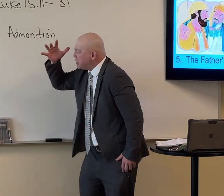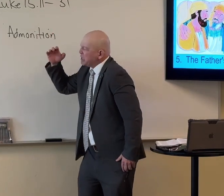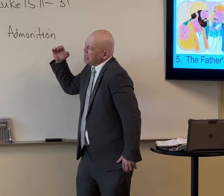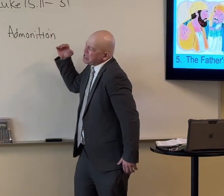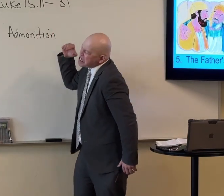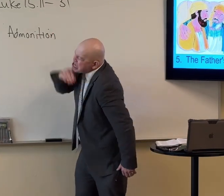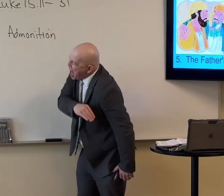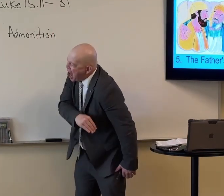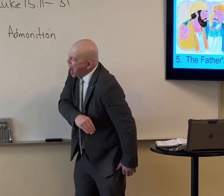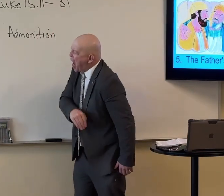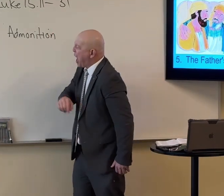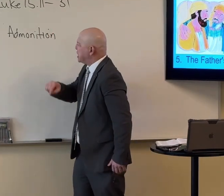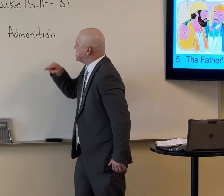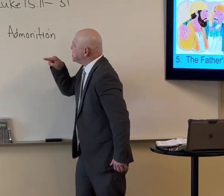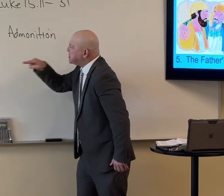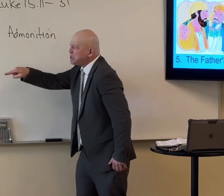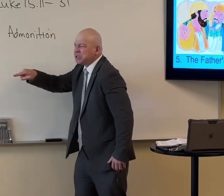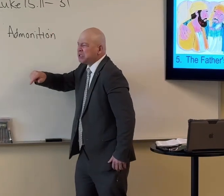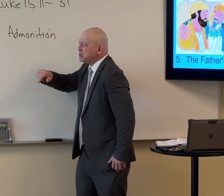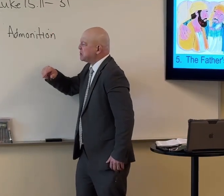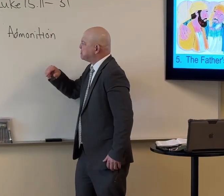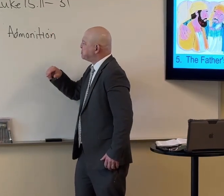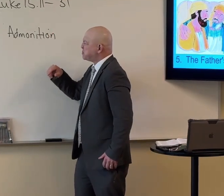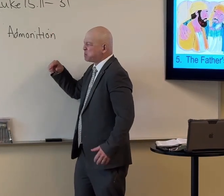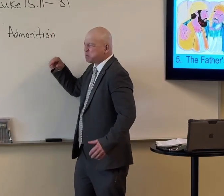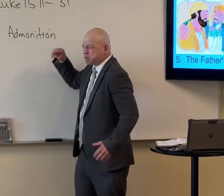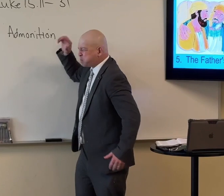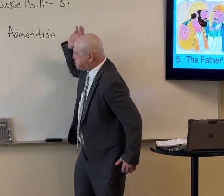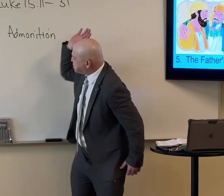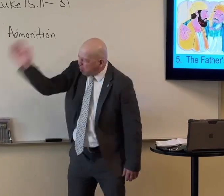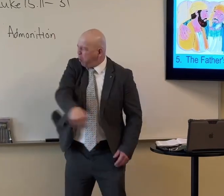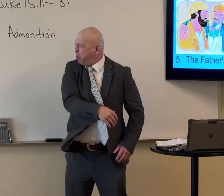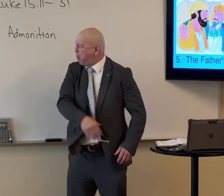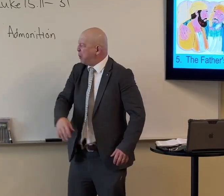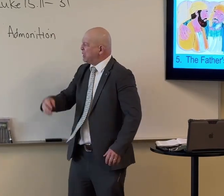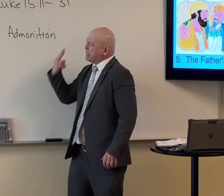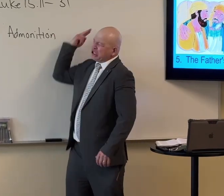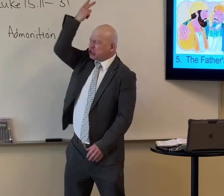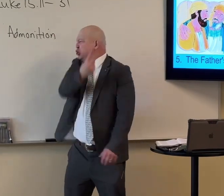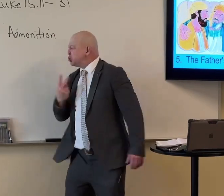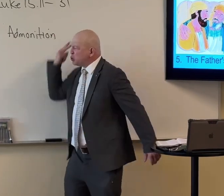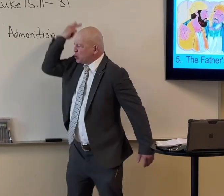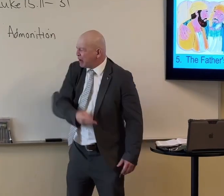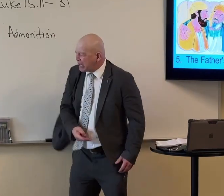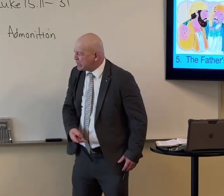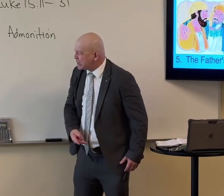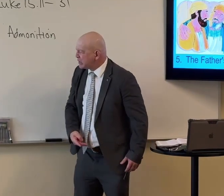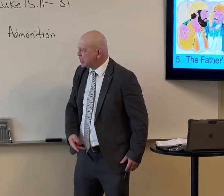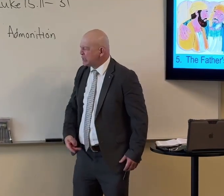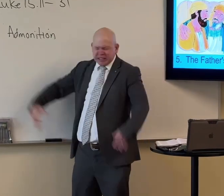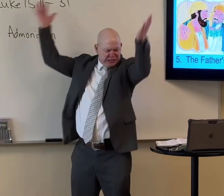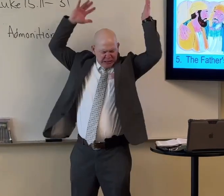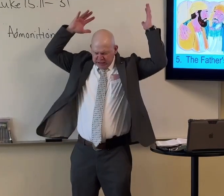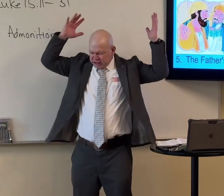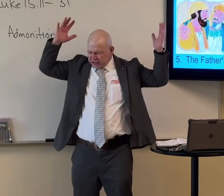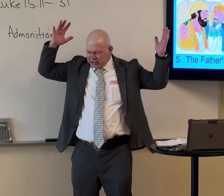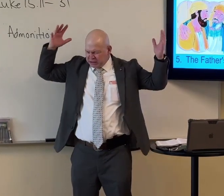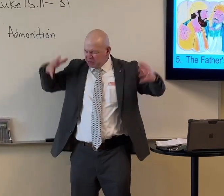you know, they look at their father and say, you know what, he's lying. He's, he's two-faced. He's, it's